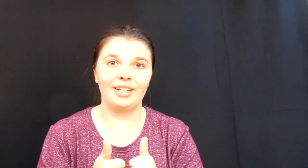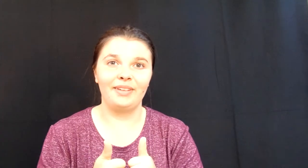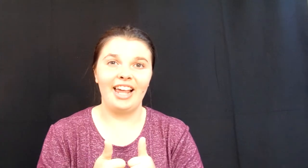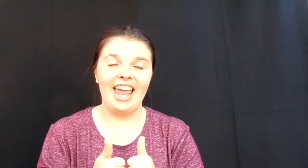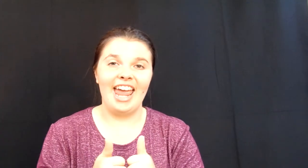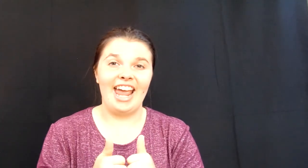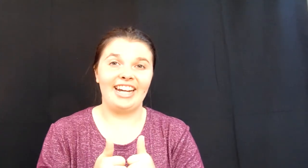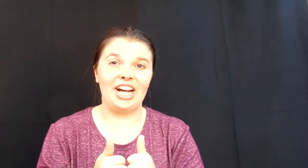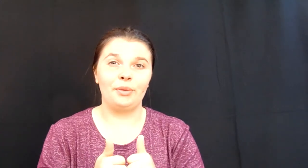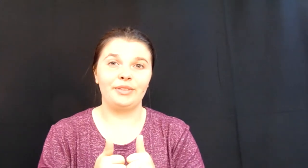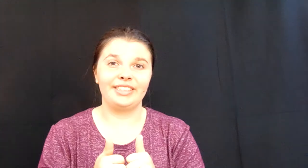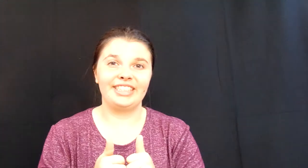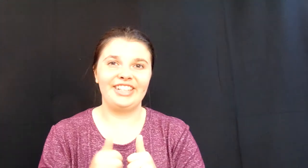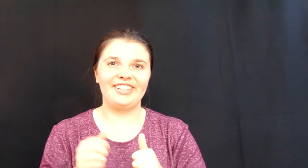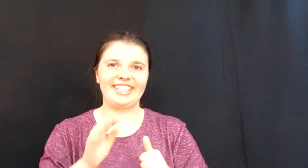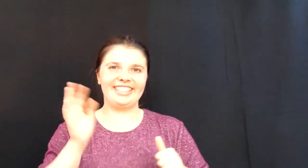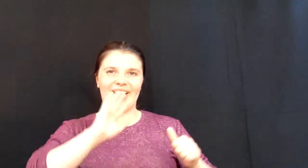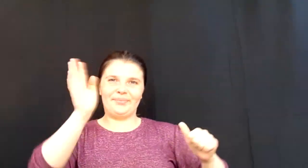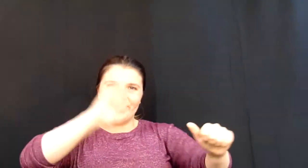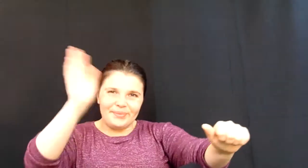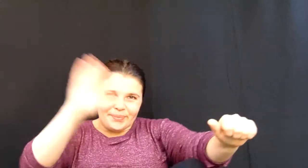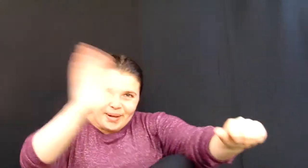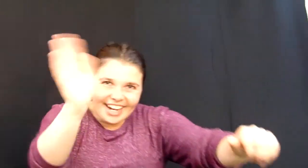them and I will see you next time bye